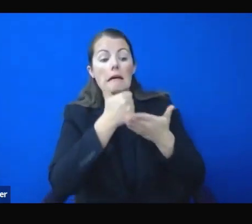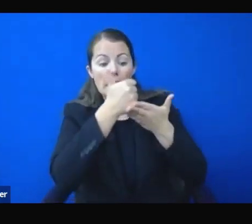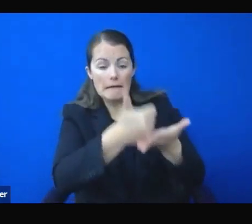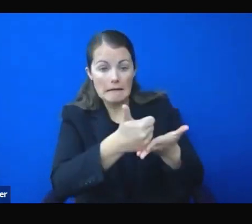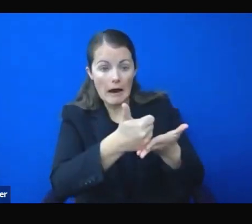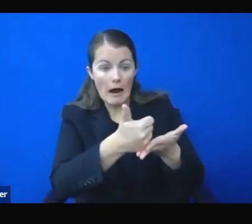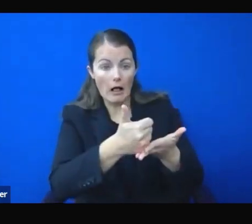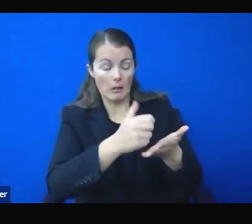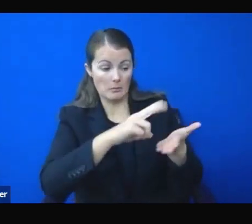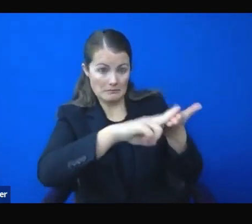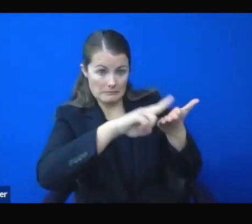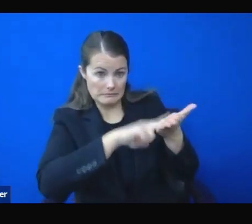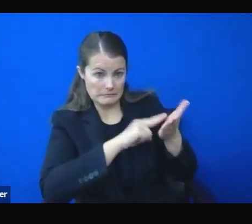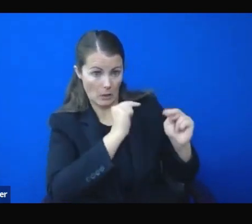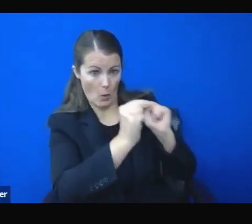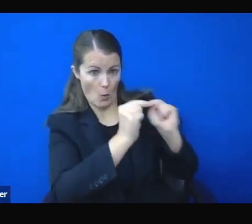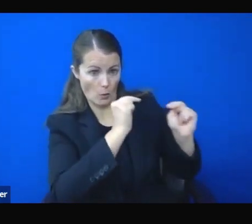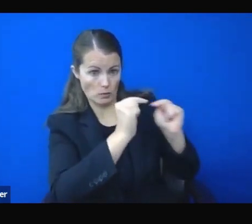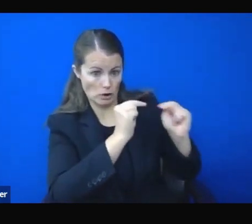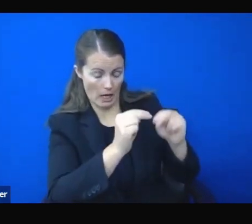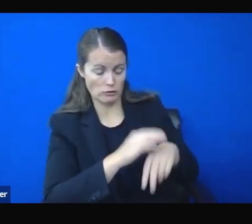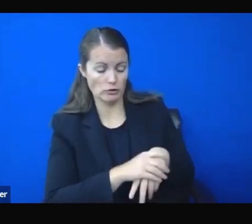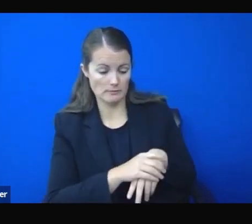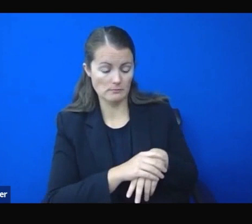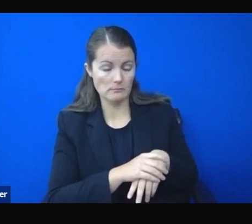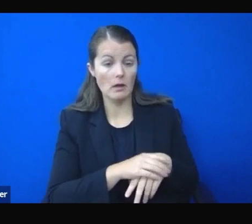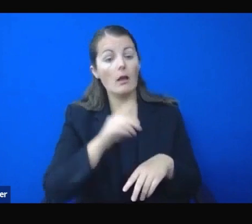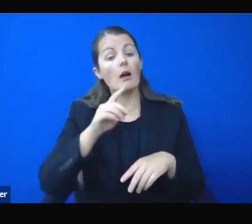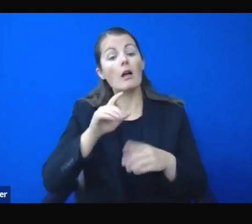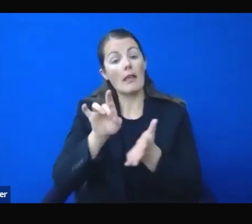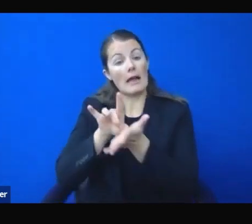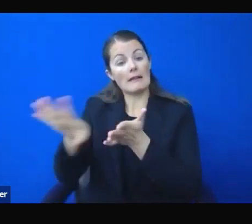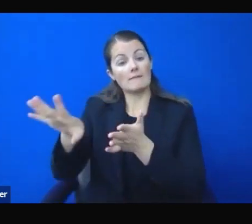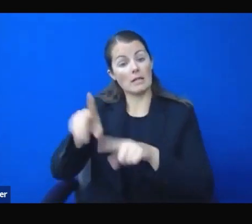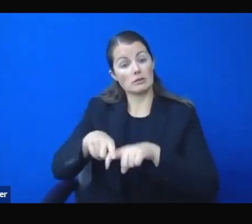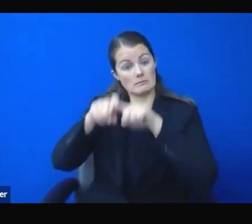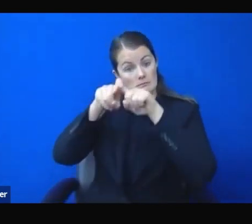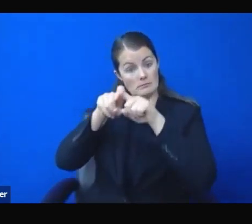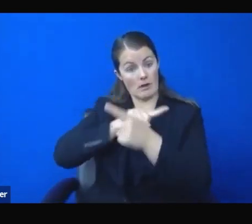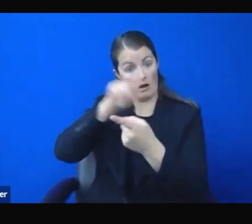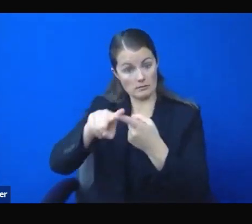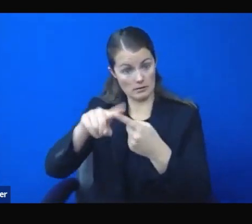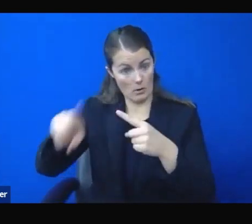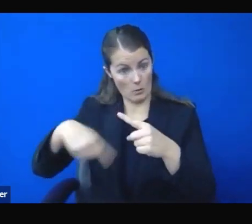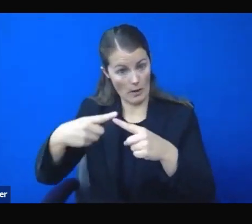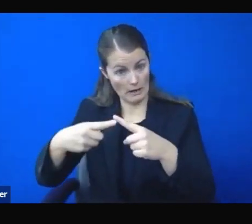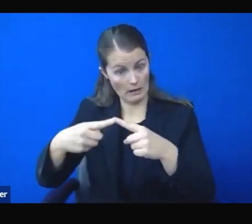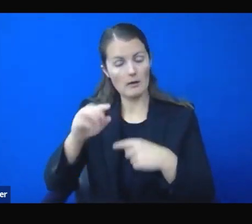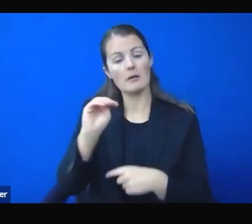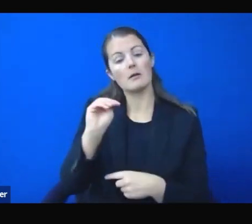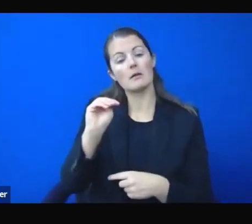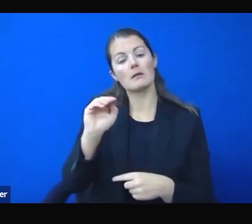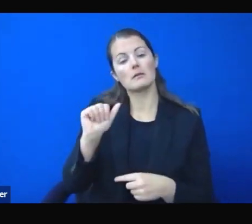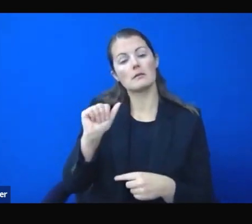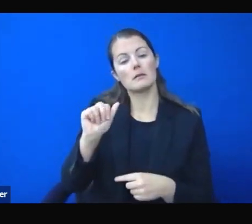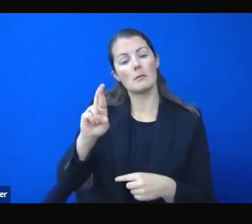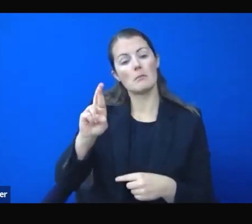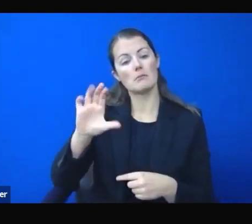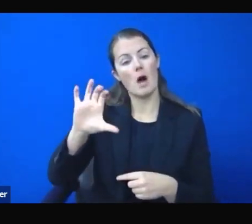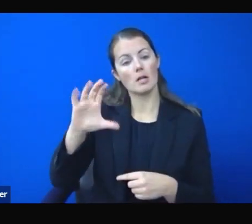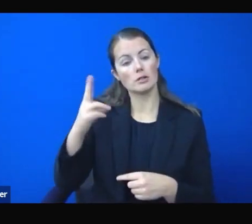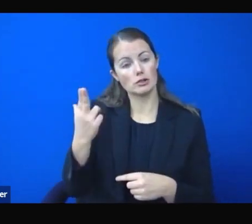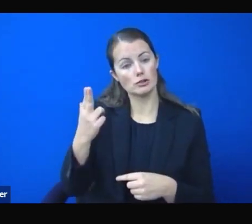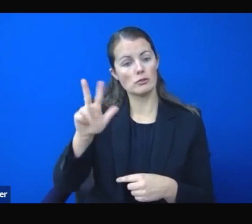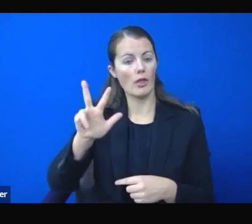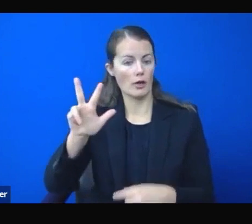March 31st. It will not prohibit certain evictions, including, for example, lease breaches for things like